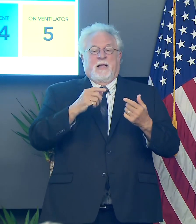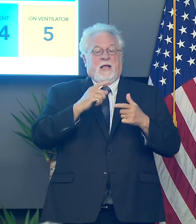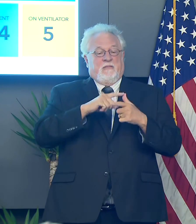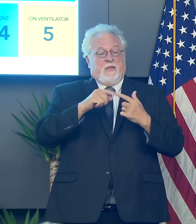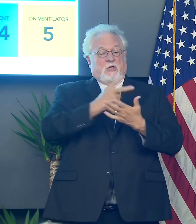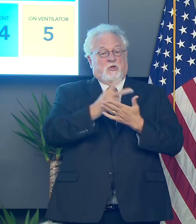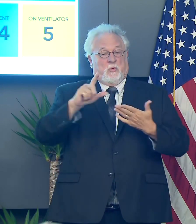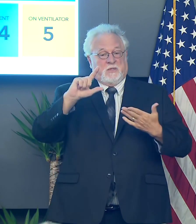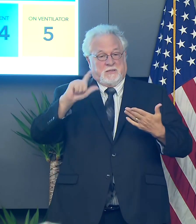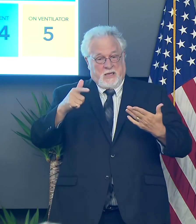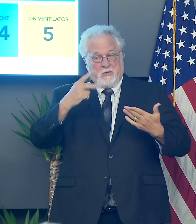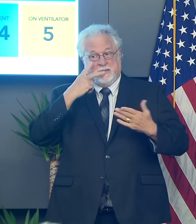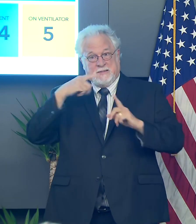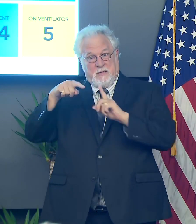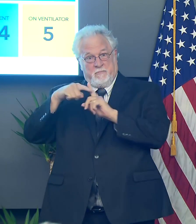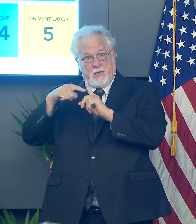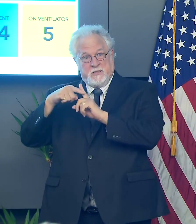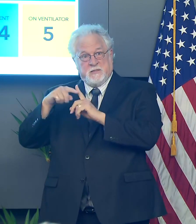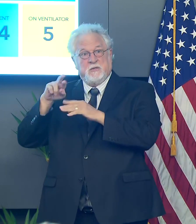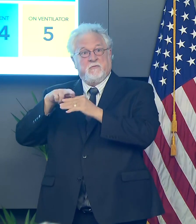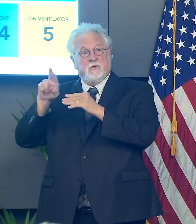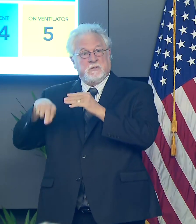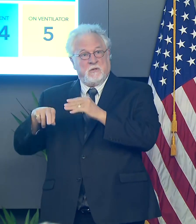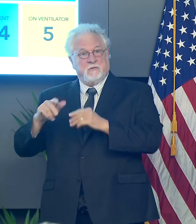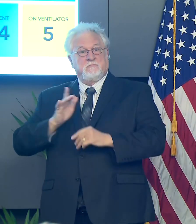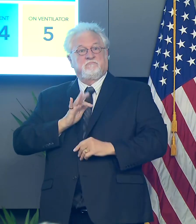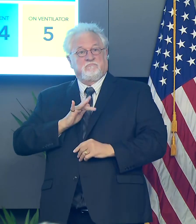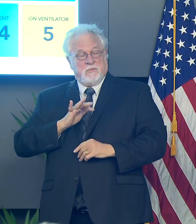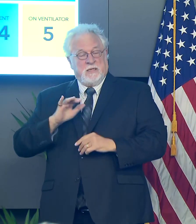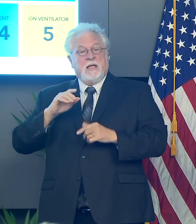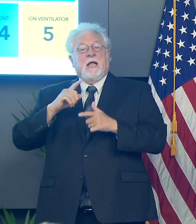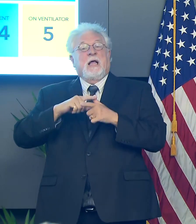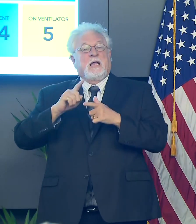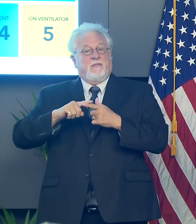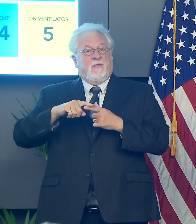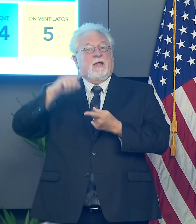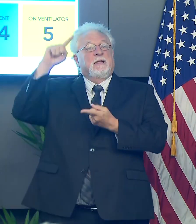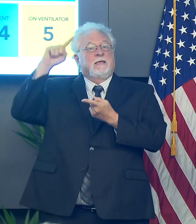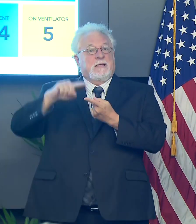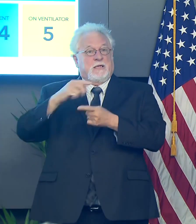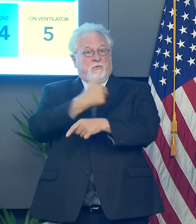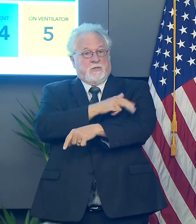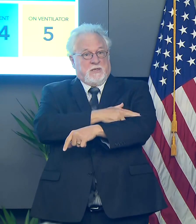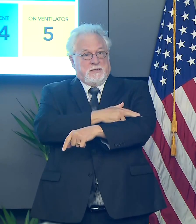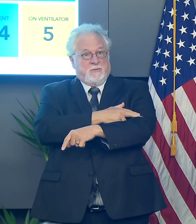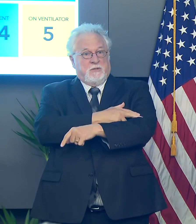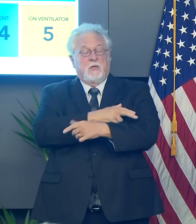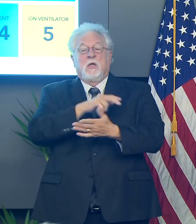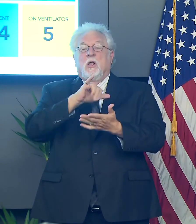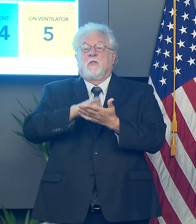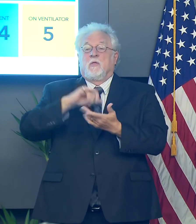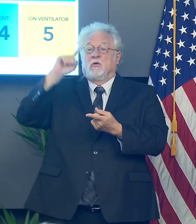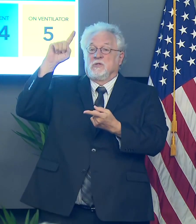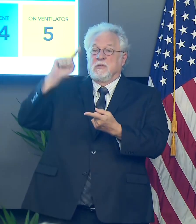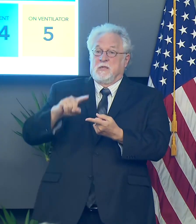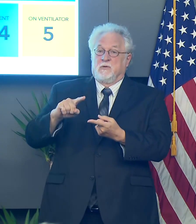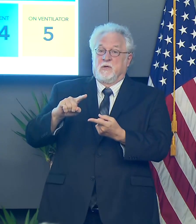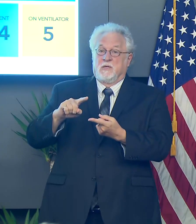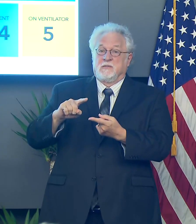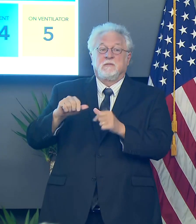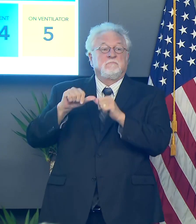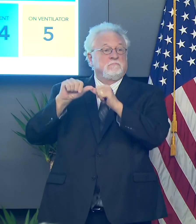to start seeing positive results. That's when we started seeing hospitalizations, uh, decreasing those decreases have been, um,